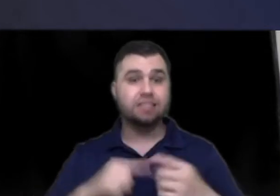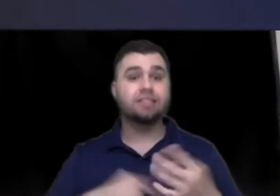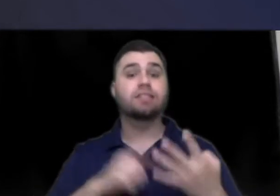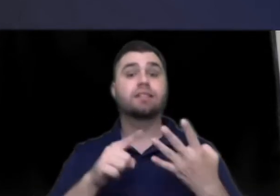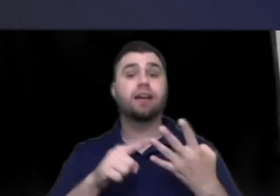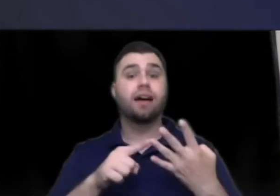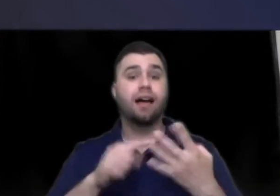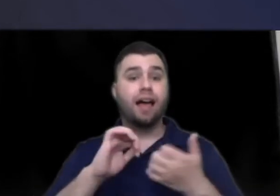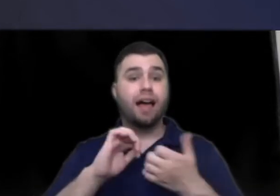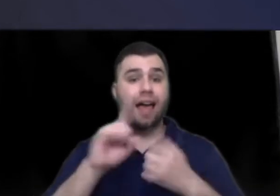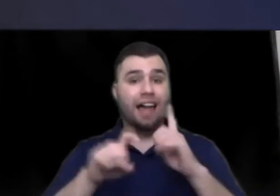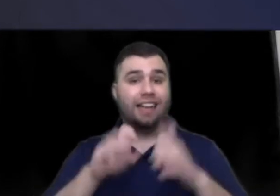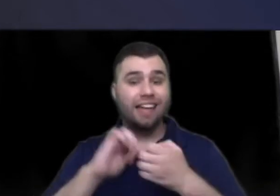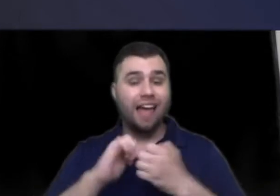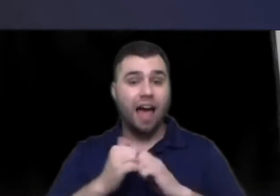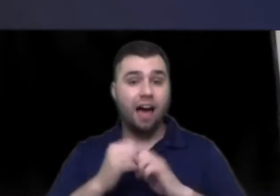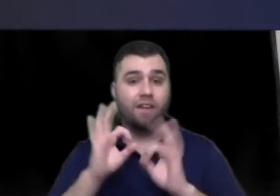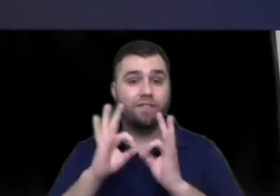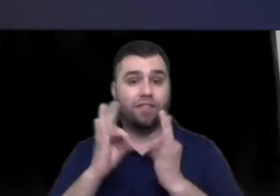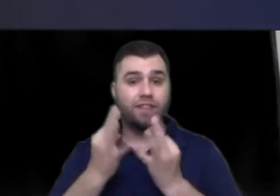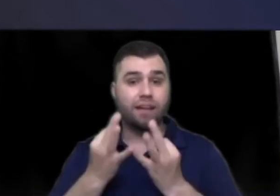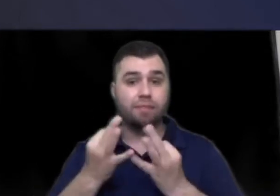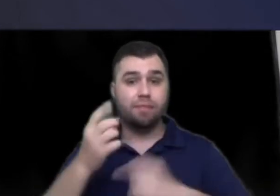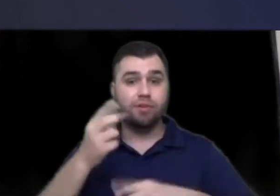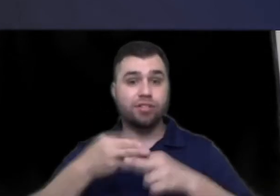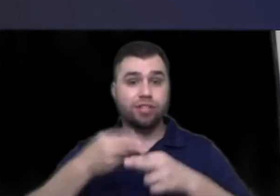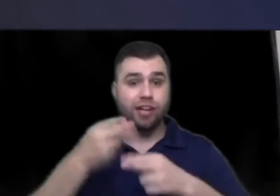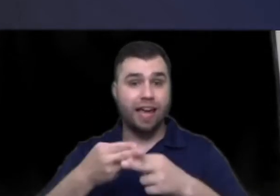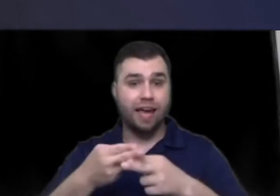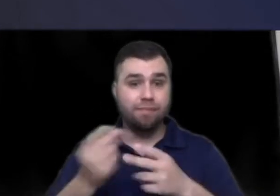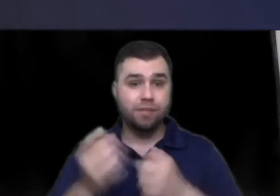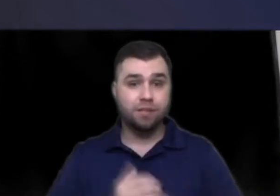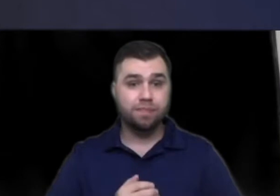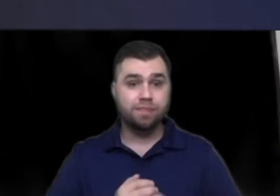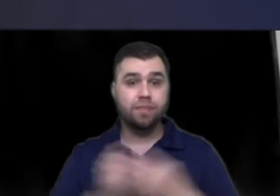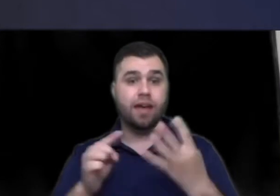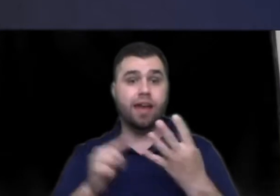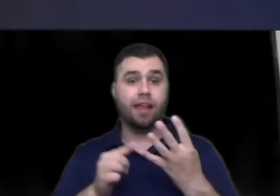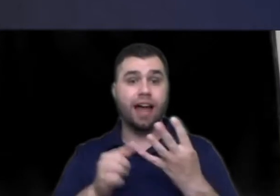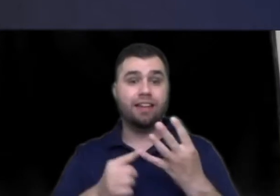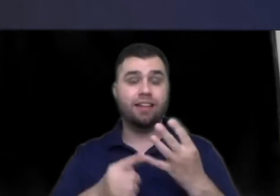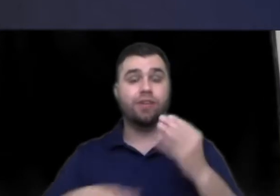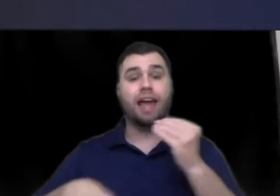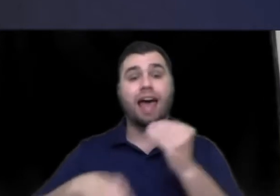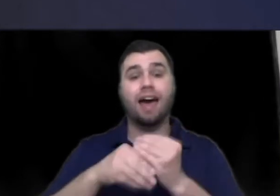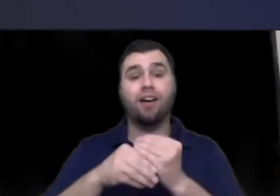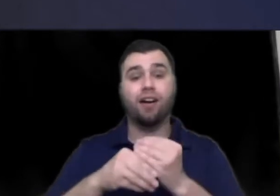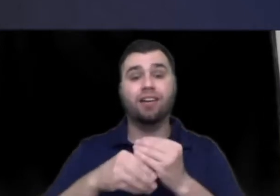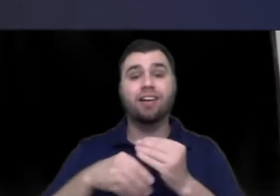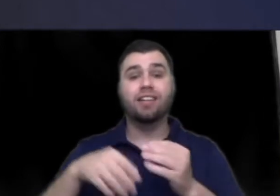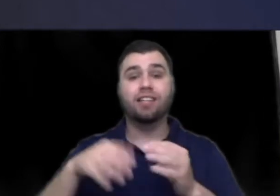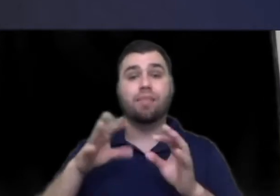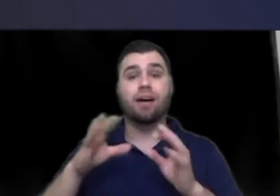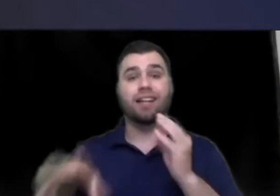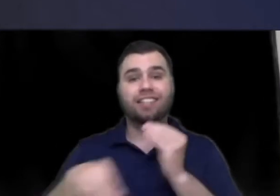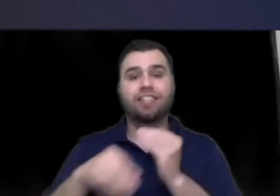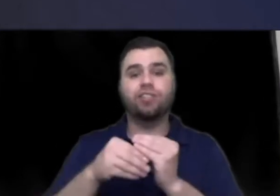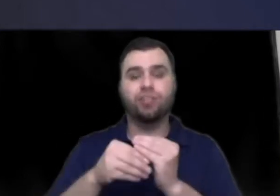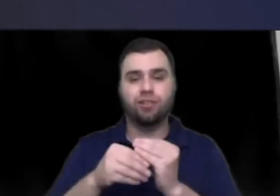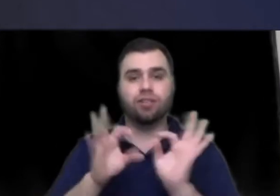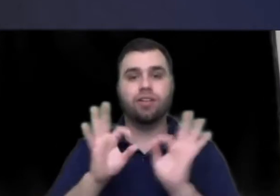asking how the family members their name and lastly we're going to add on some